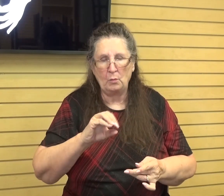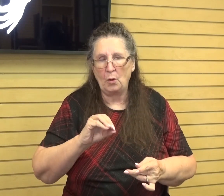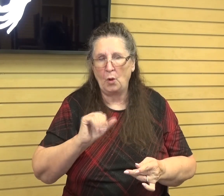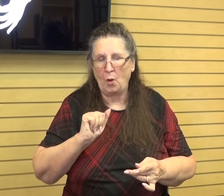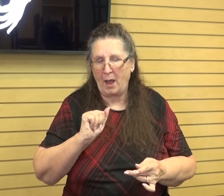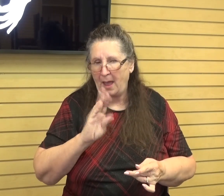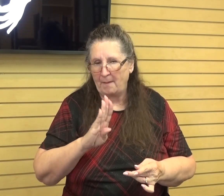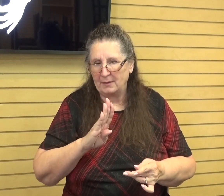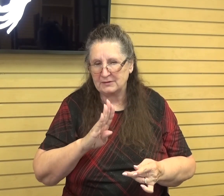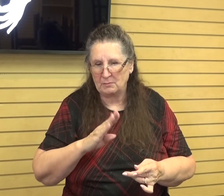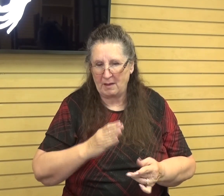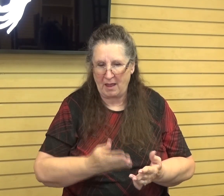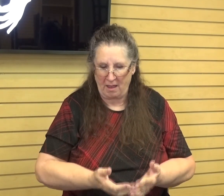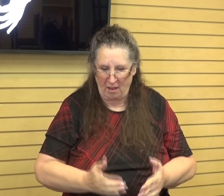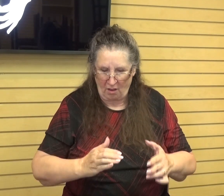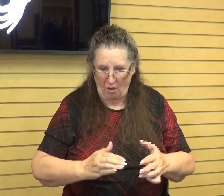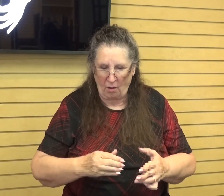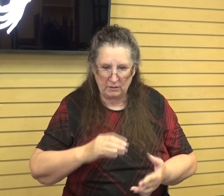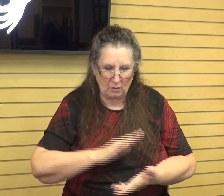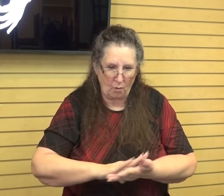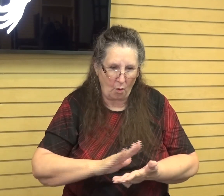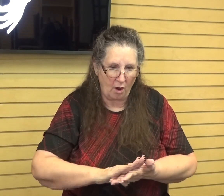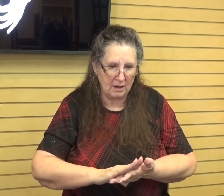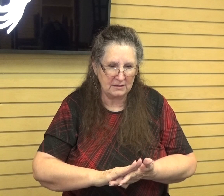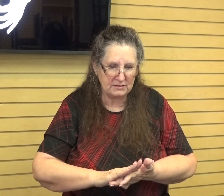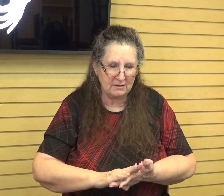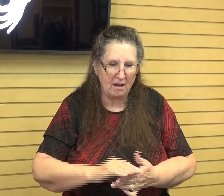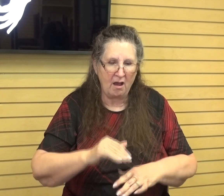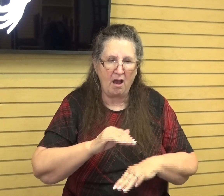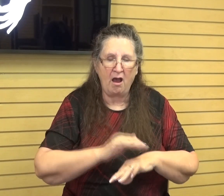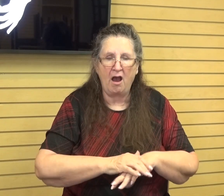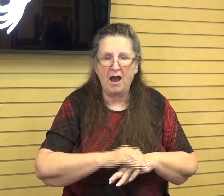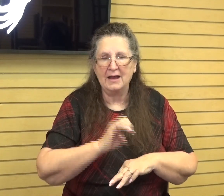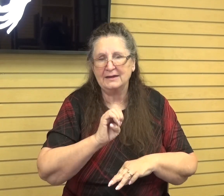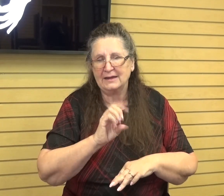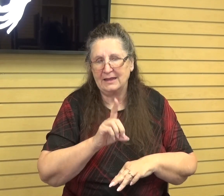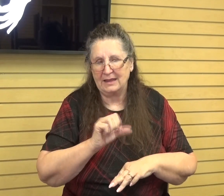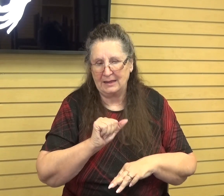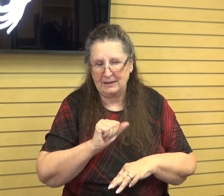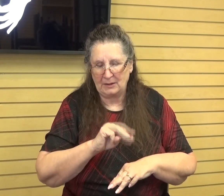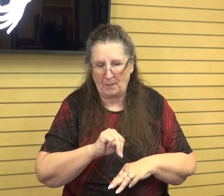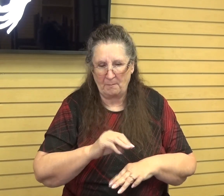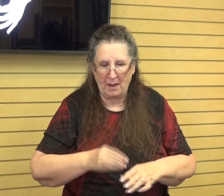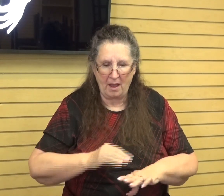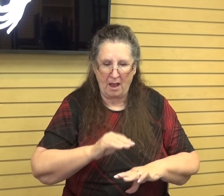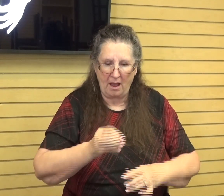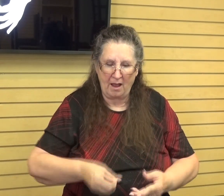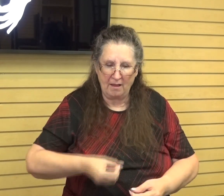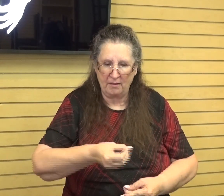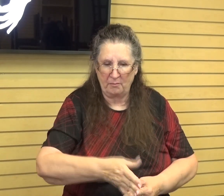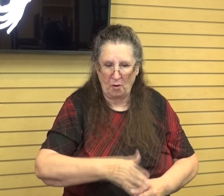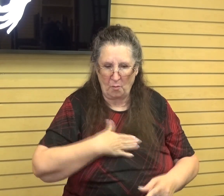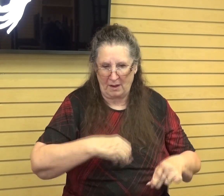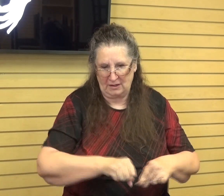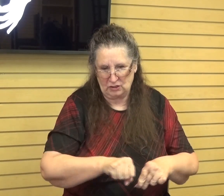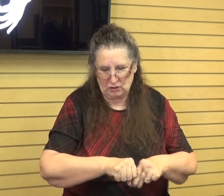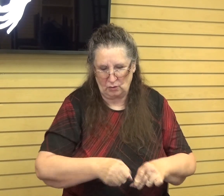basin, and upon Edom I will cast my shoe, and on Phyllisah I will shout in triumph.